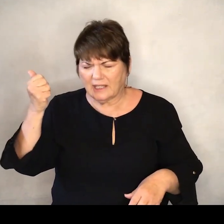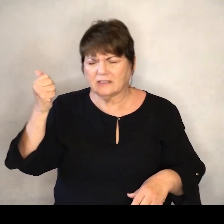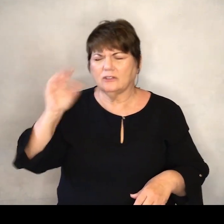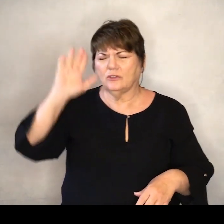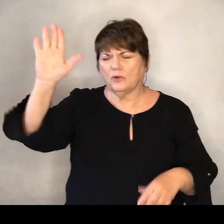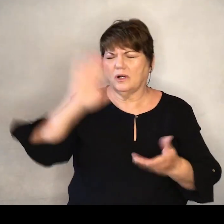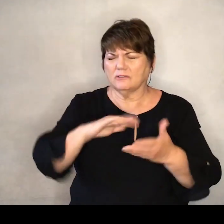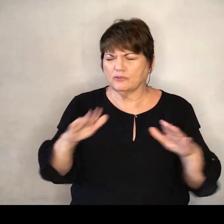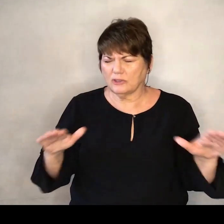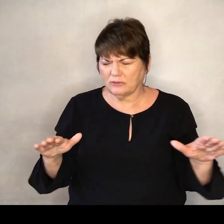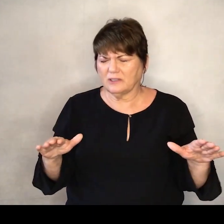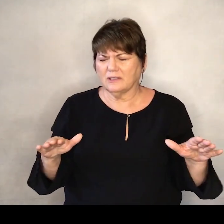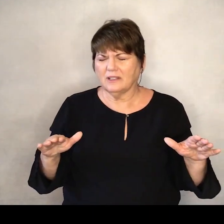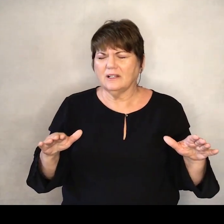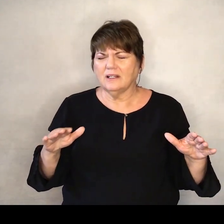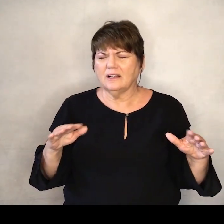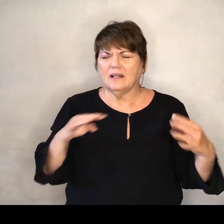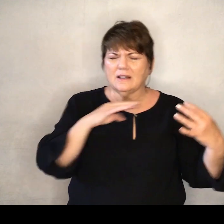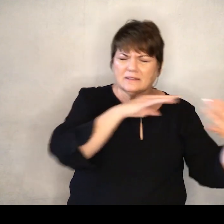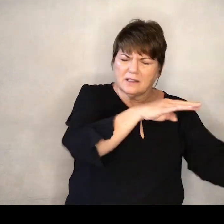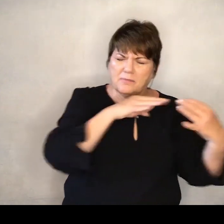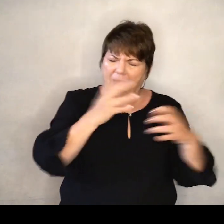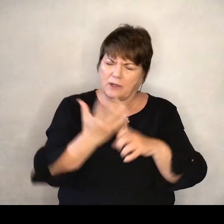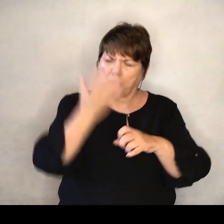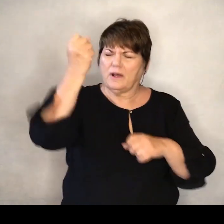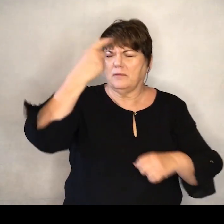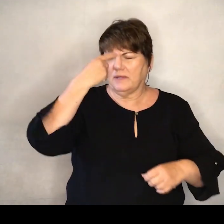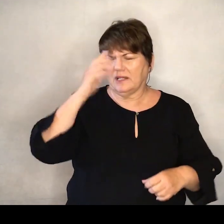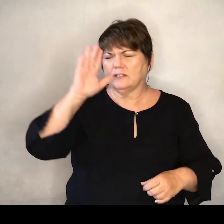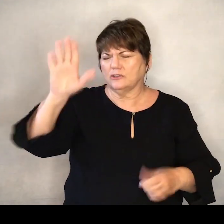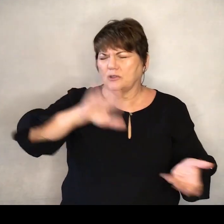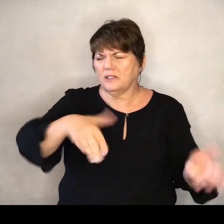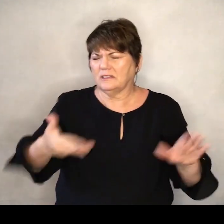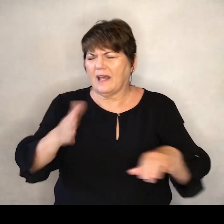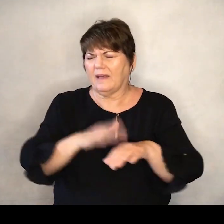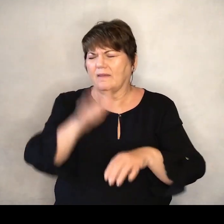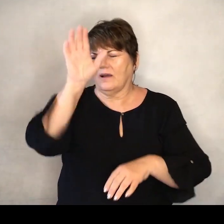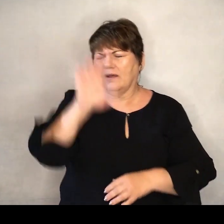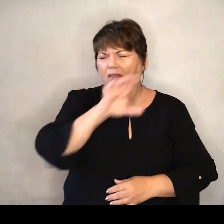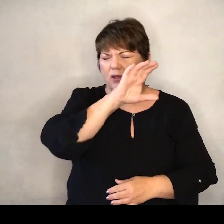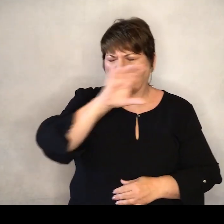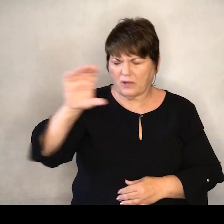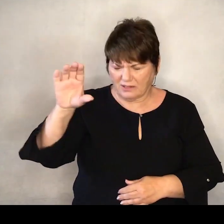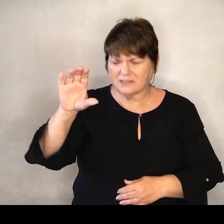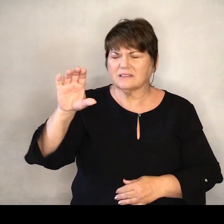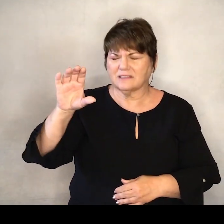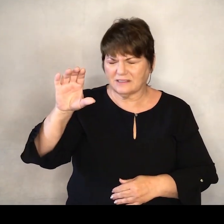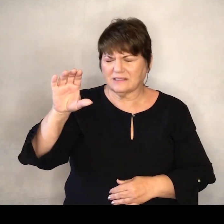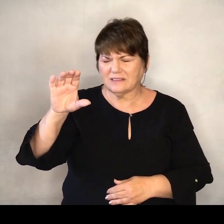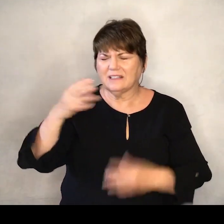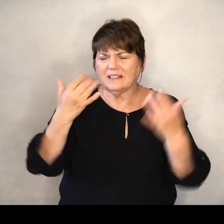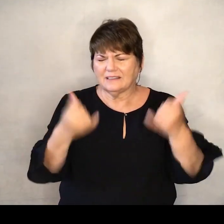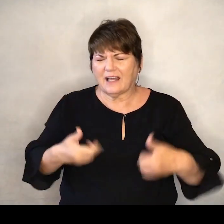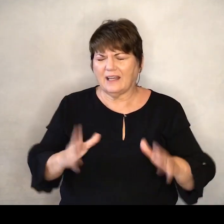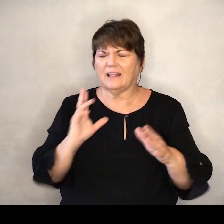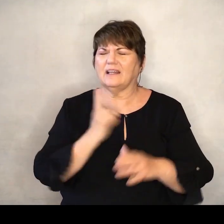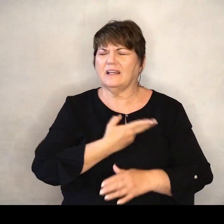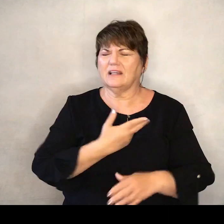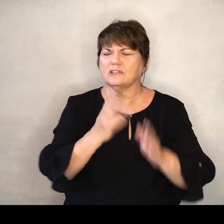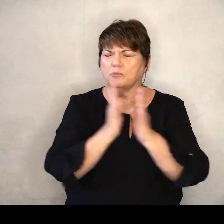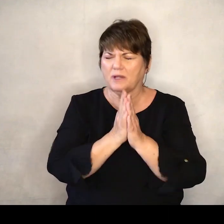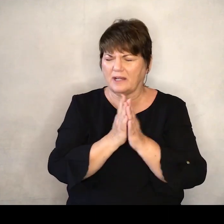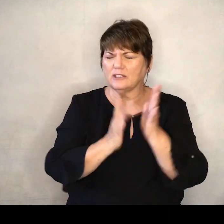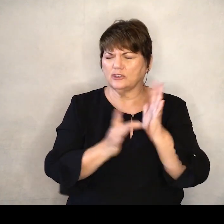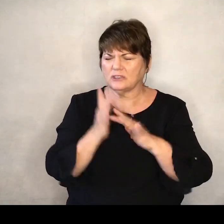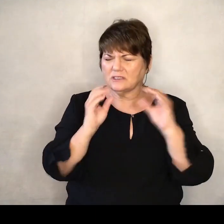The battle has already been won Because of your death on the cross And now let us pray The prayer